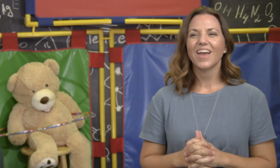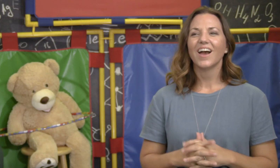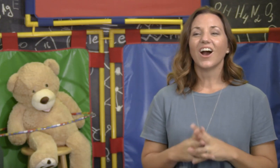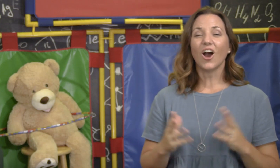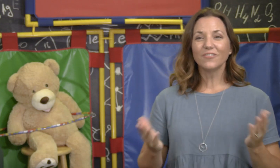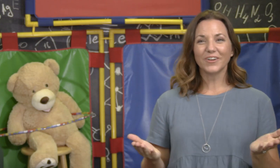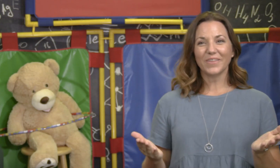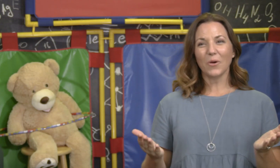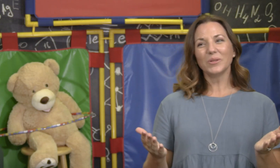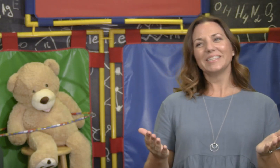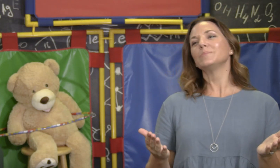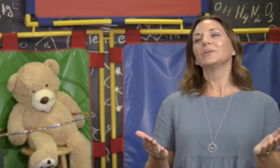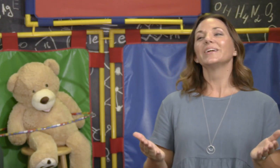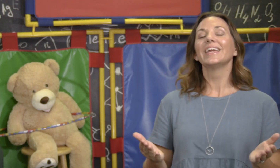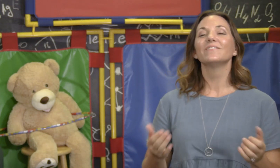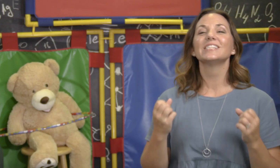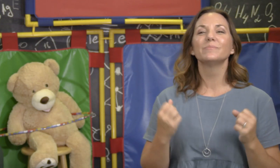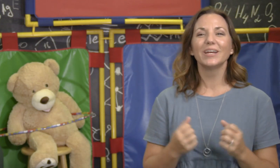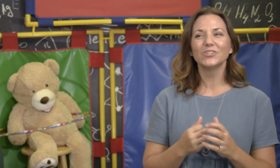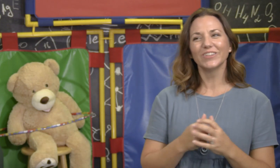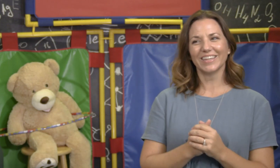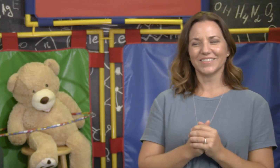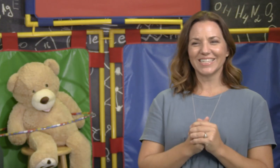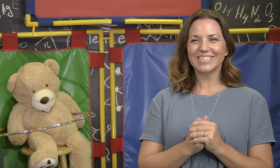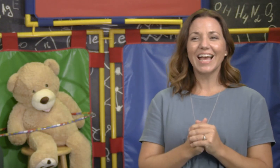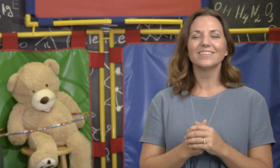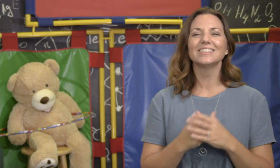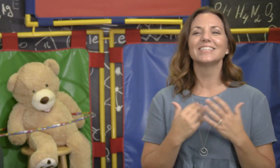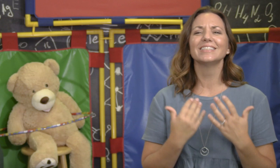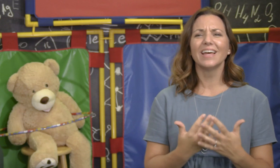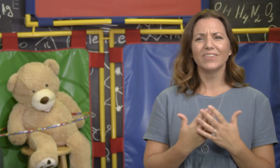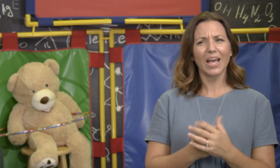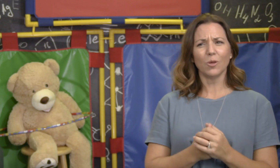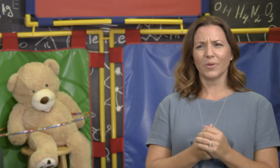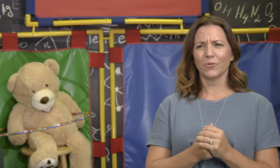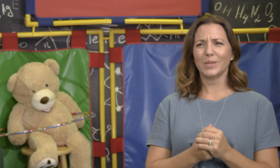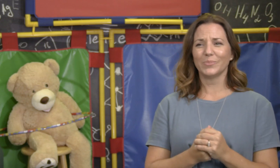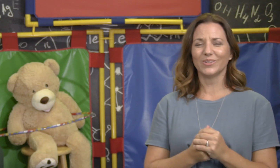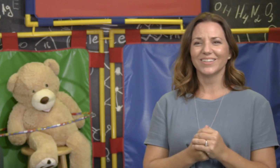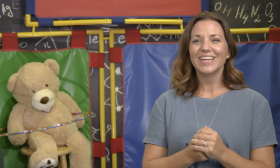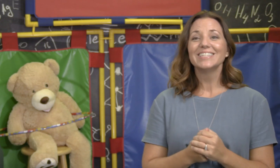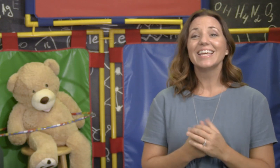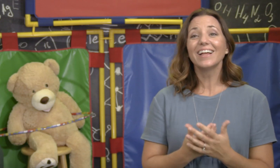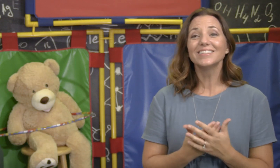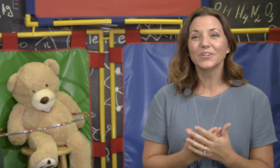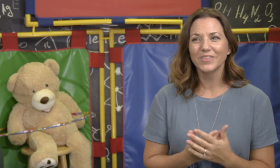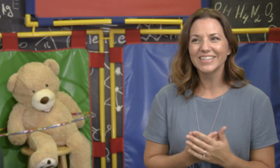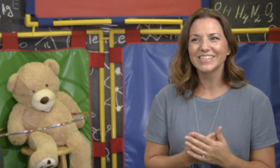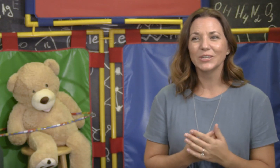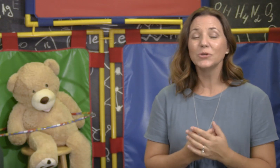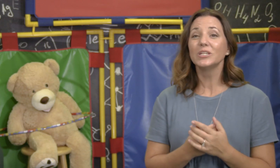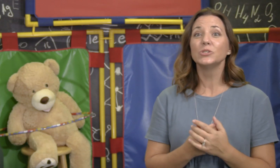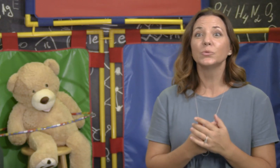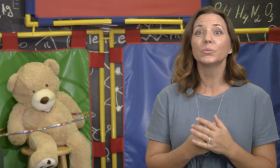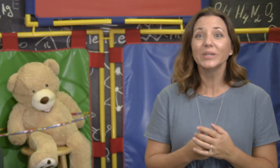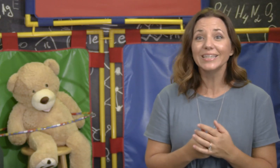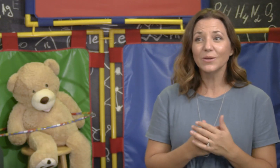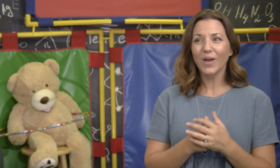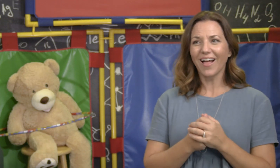Our friend the Holy Spirit gave us special gifts and talents to love and help other people. Talents are things that you can do really well.